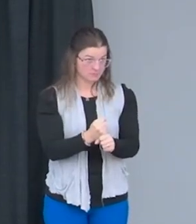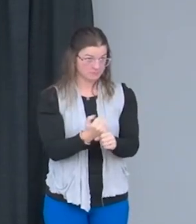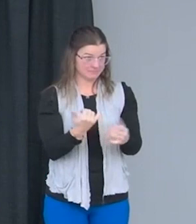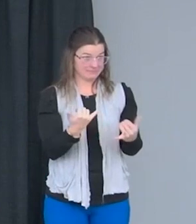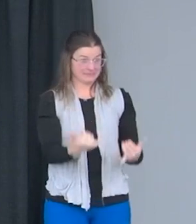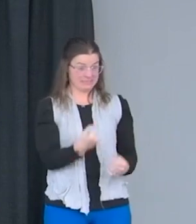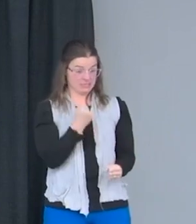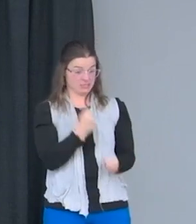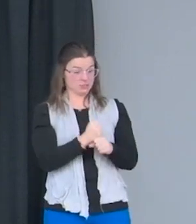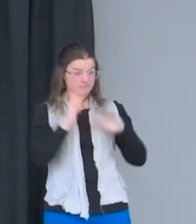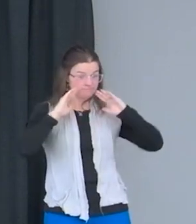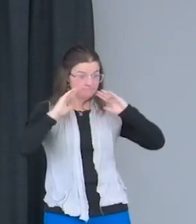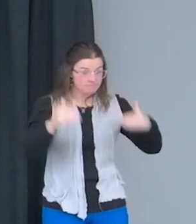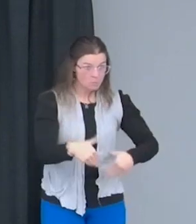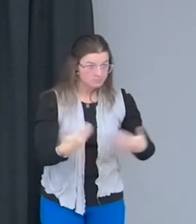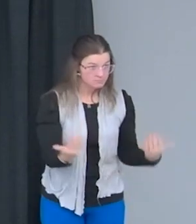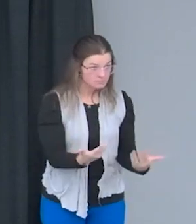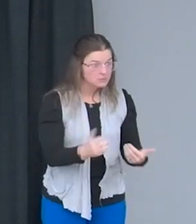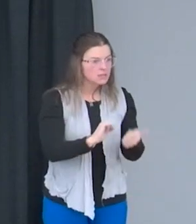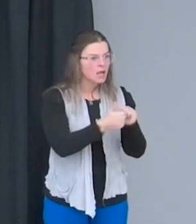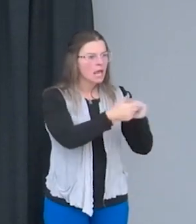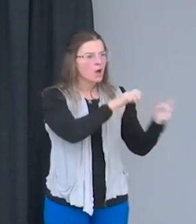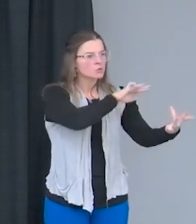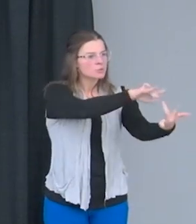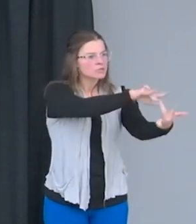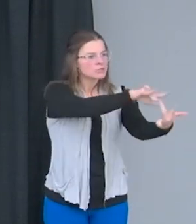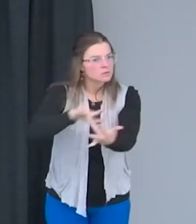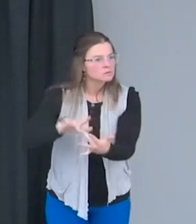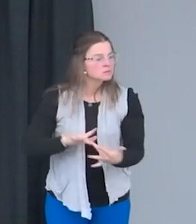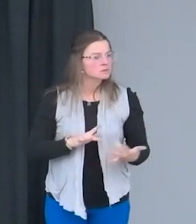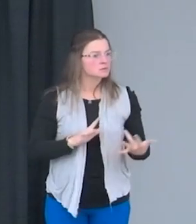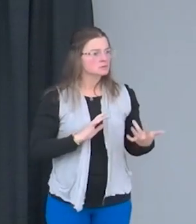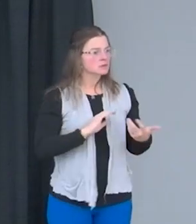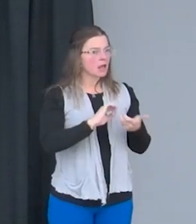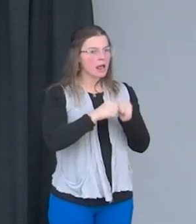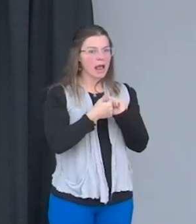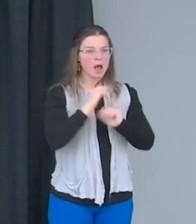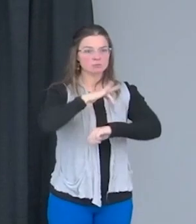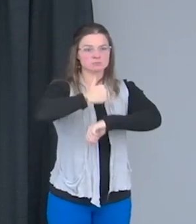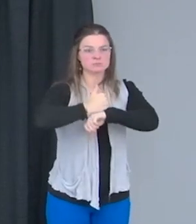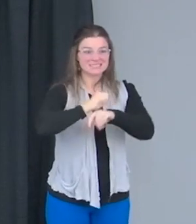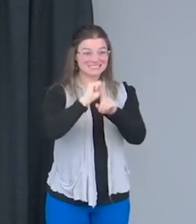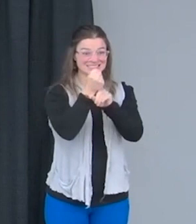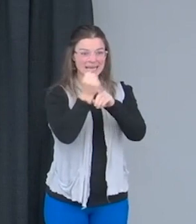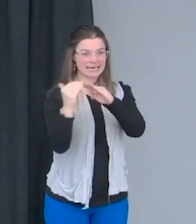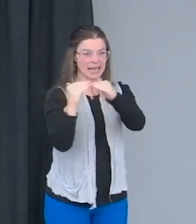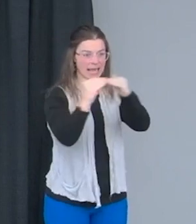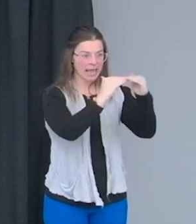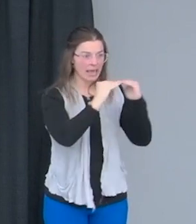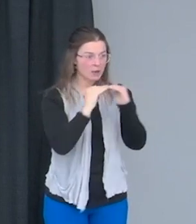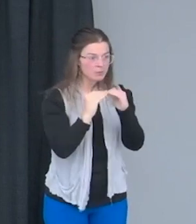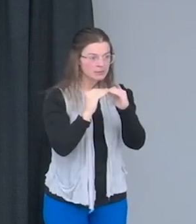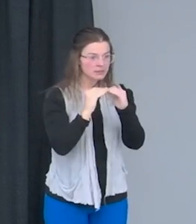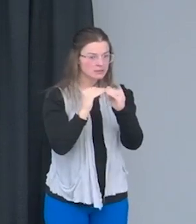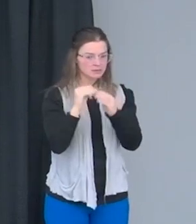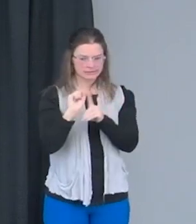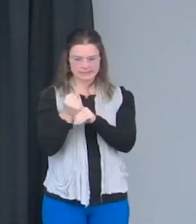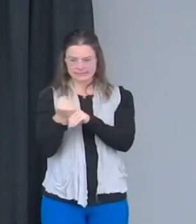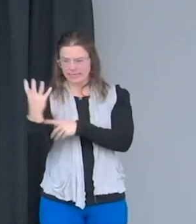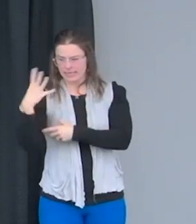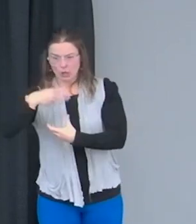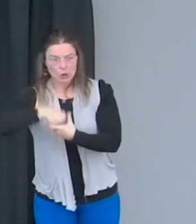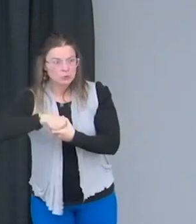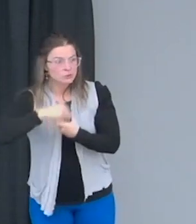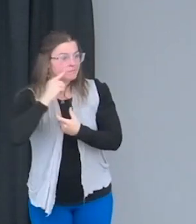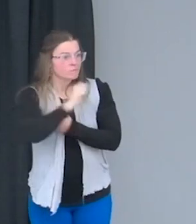how do we reach out, how do we create equity in society, inclusion in society for